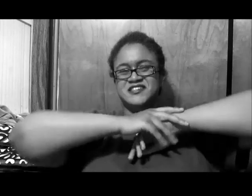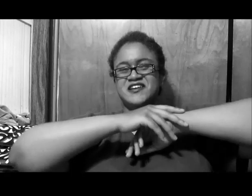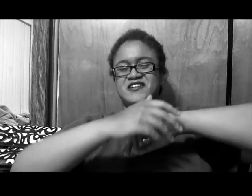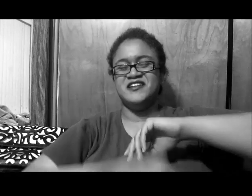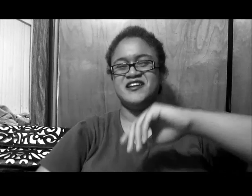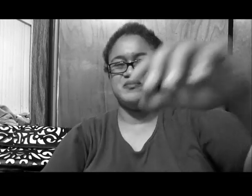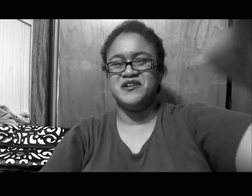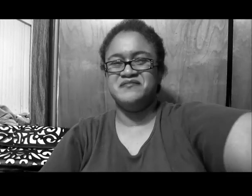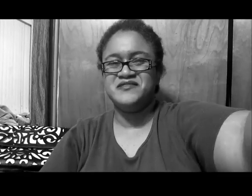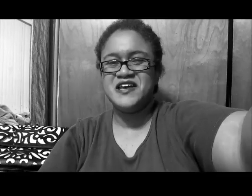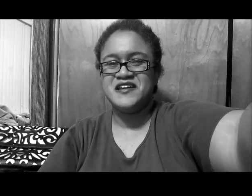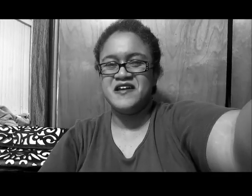see y'all in the next one, take care.